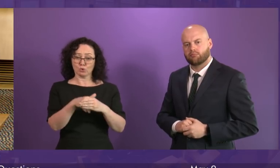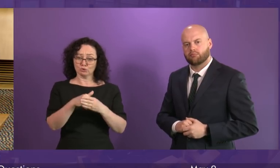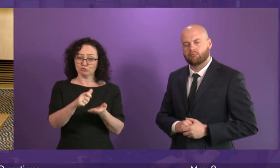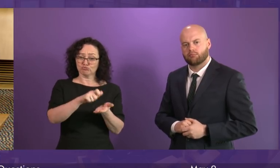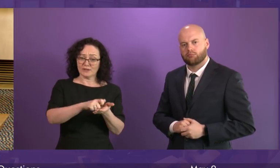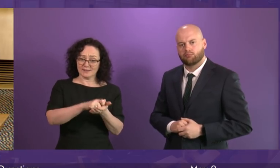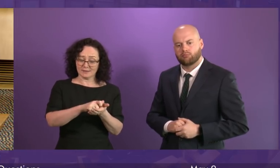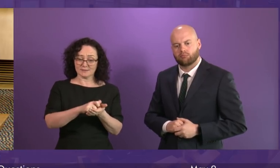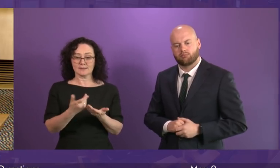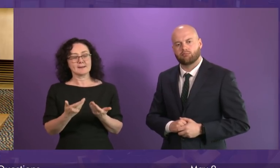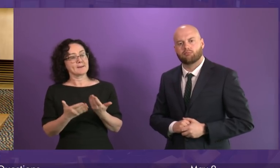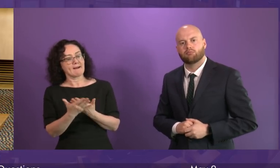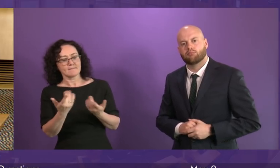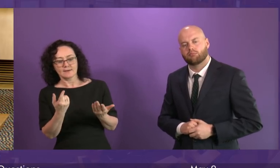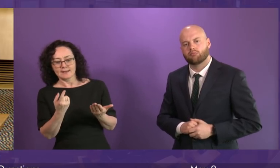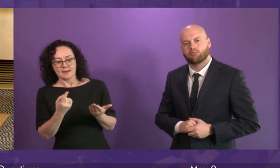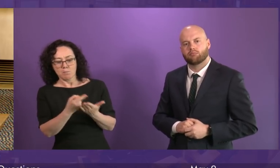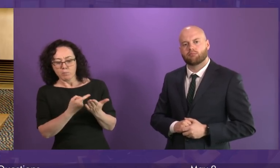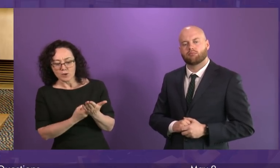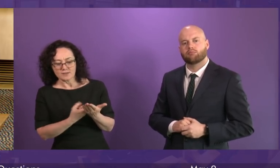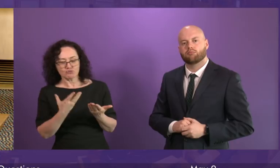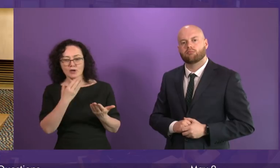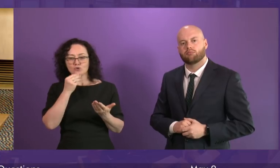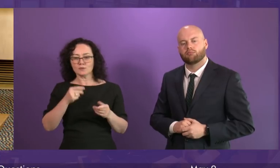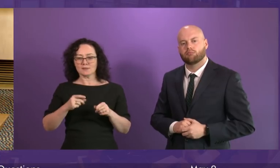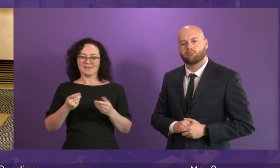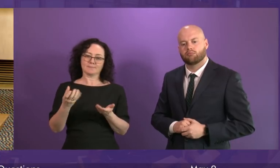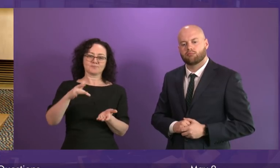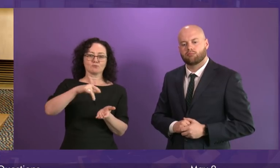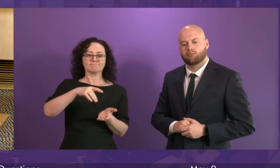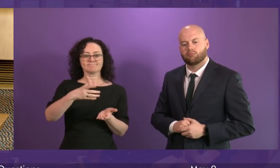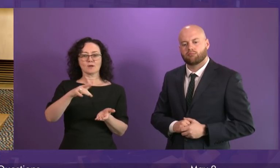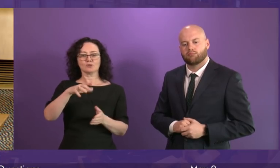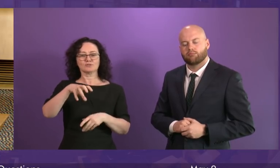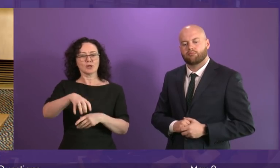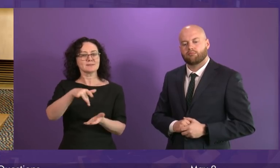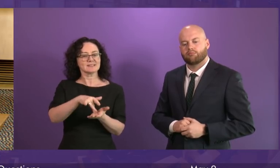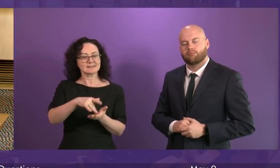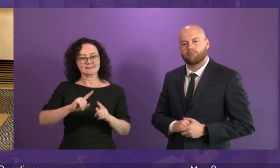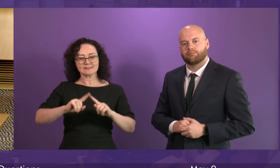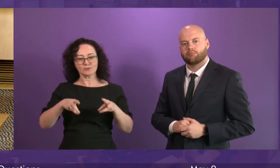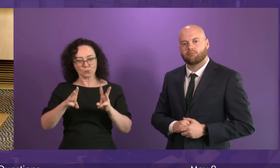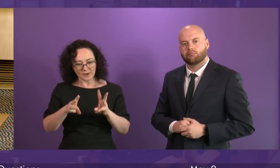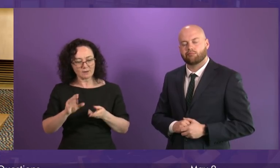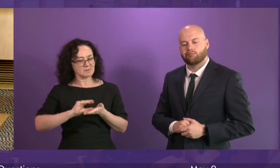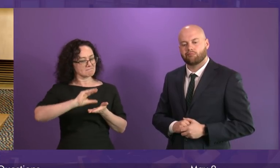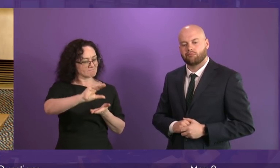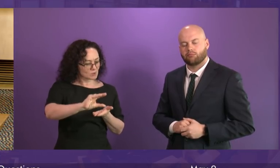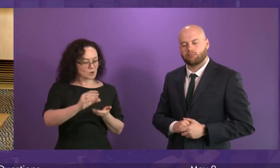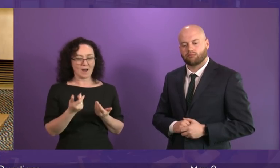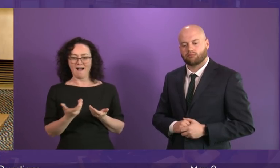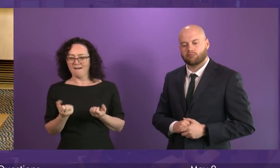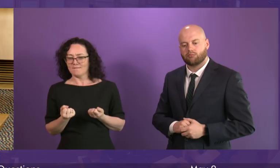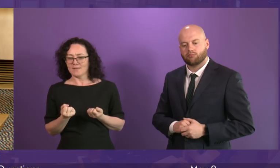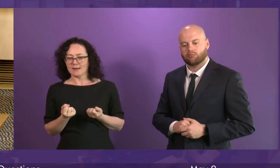reuse of vacant property in town centres, as part of a total rates relief package of around £750 million. That includes the small business